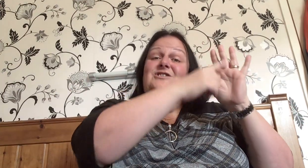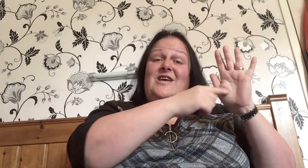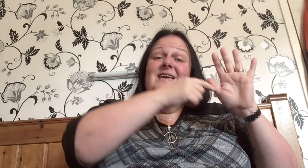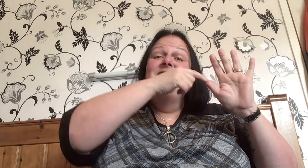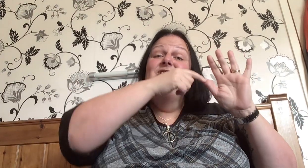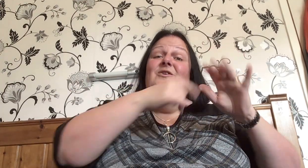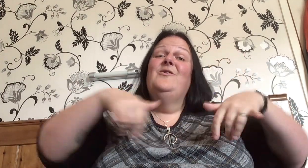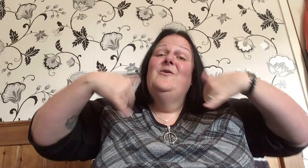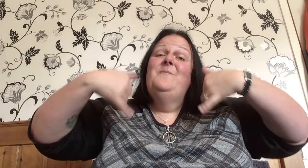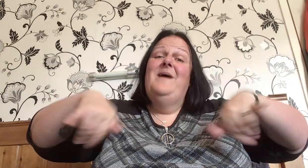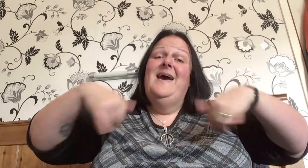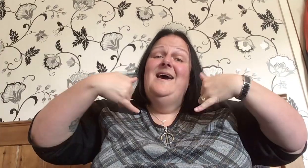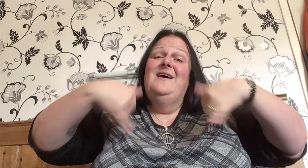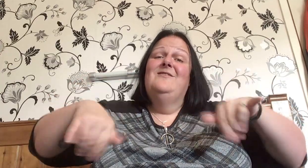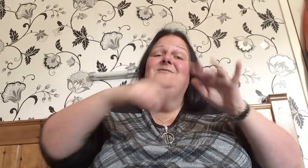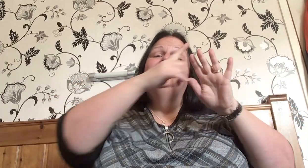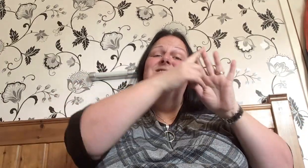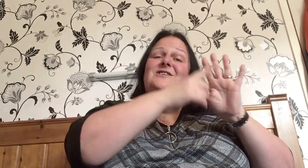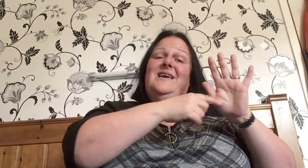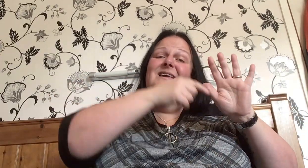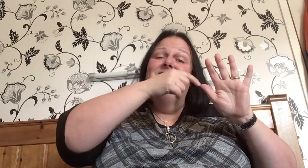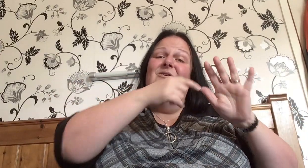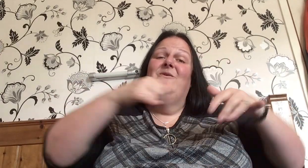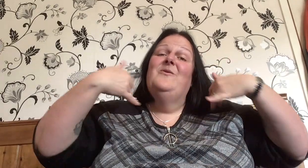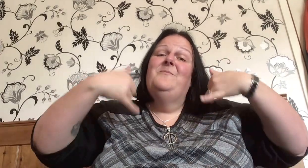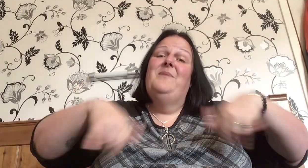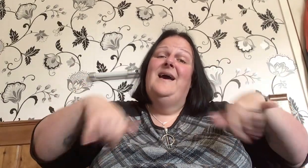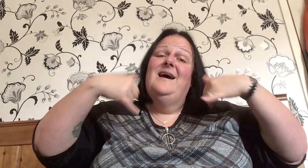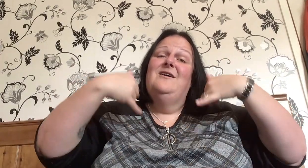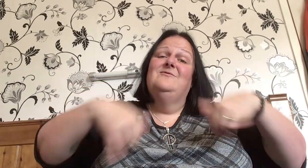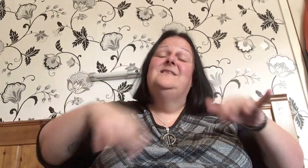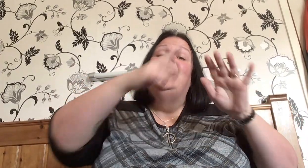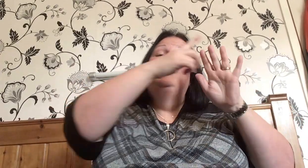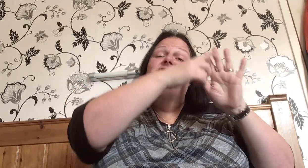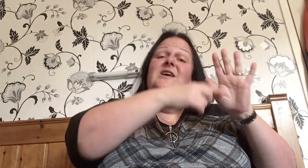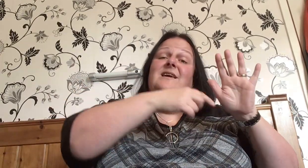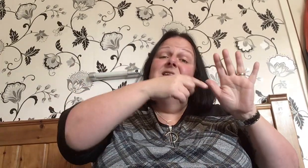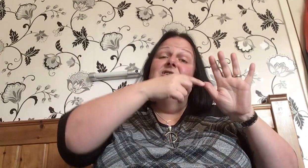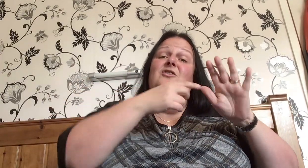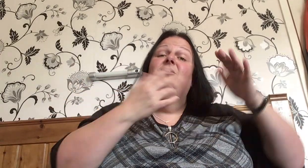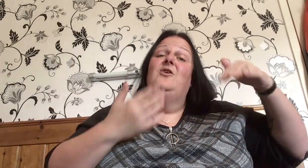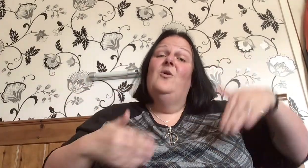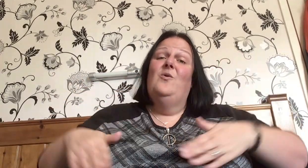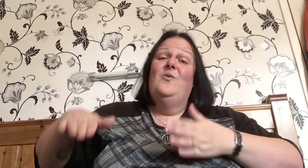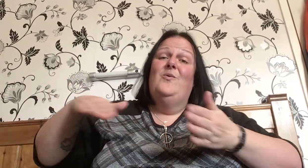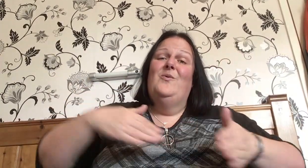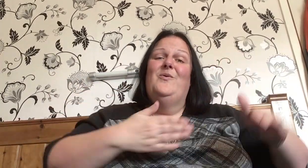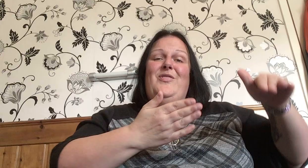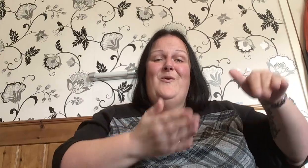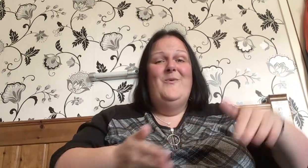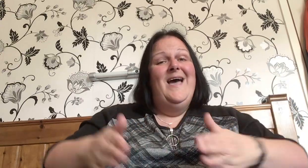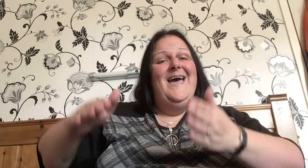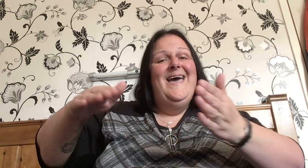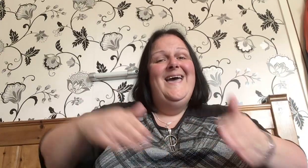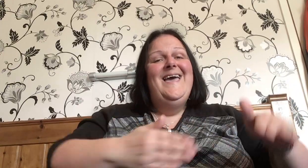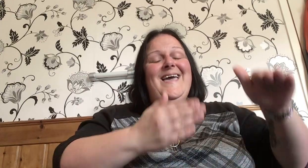Jingle bells, jingle bells, jingle all the way.